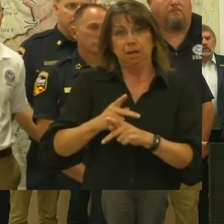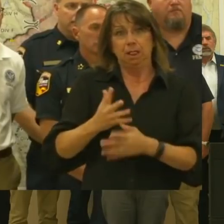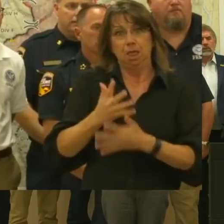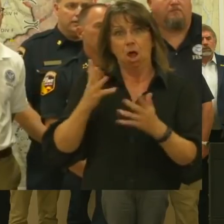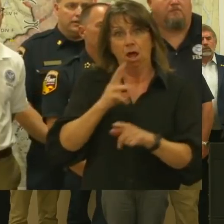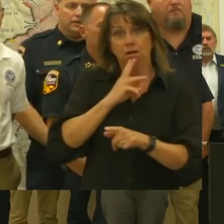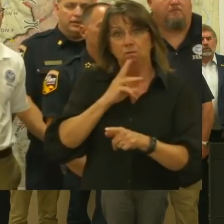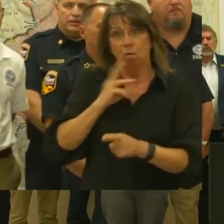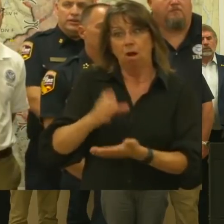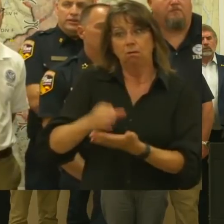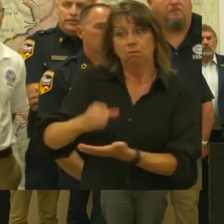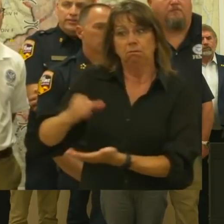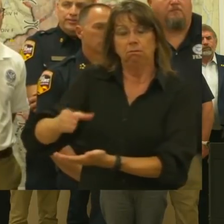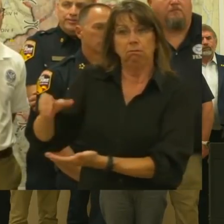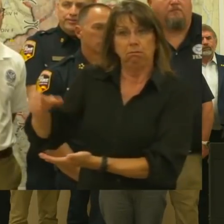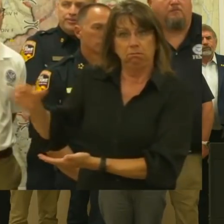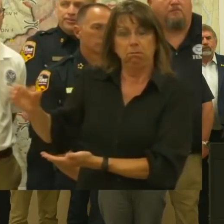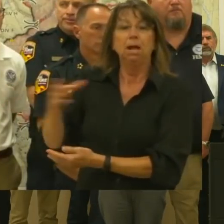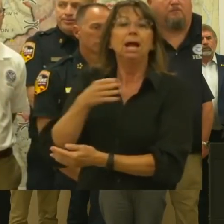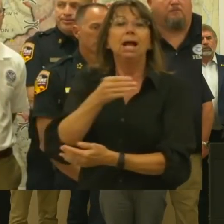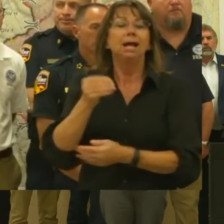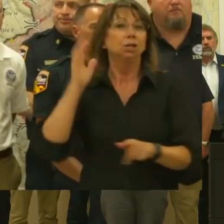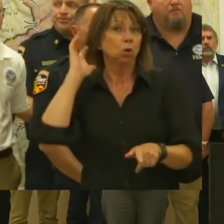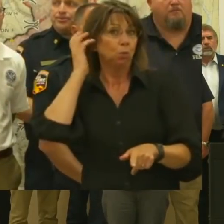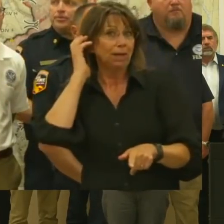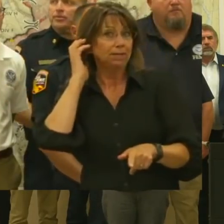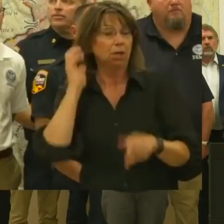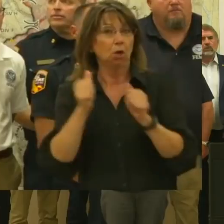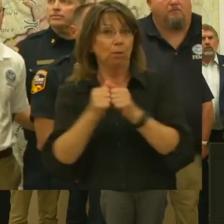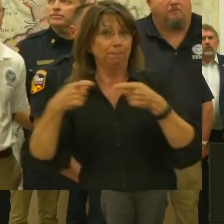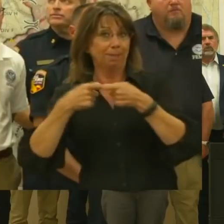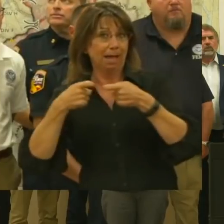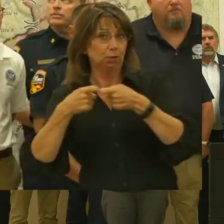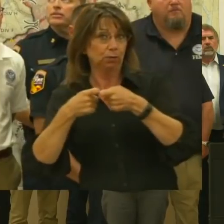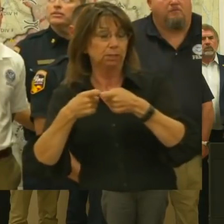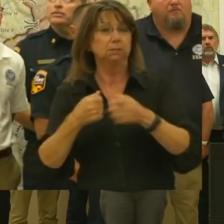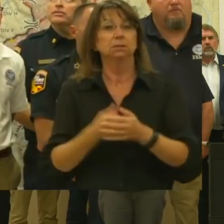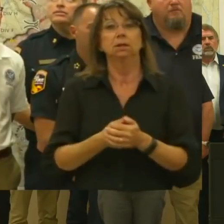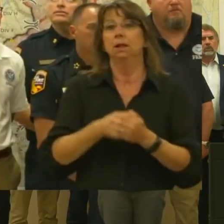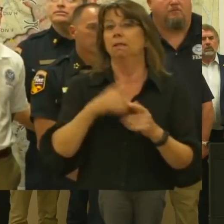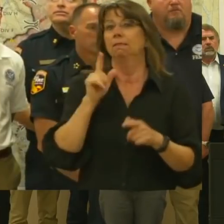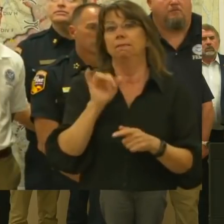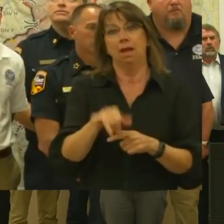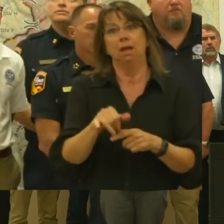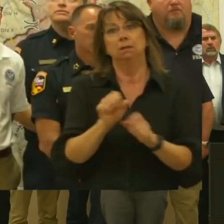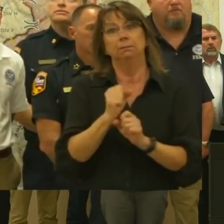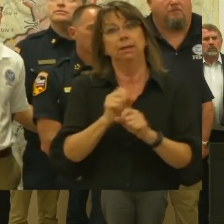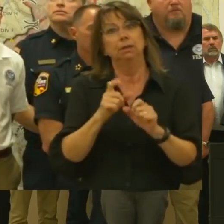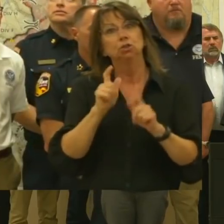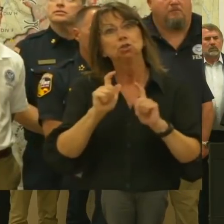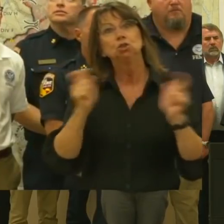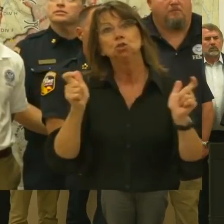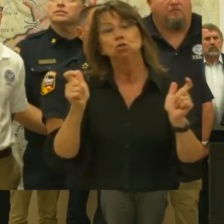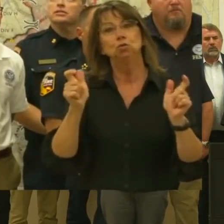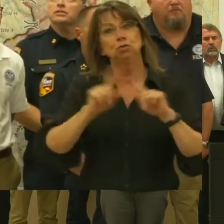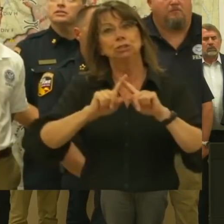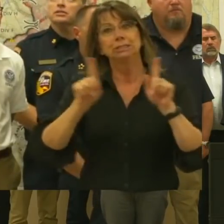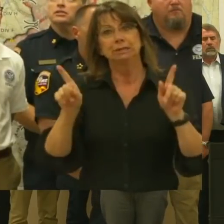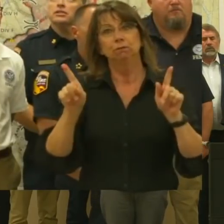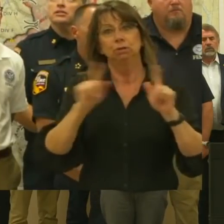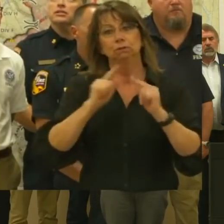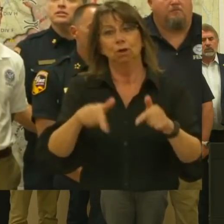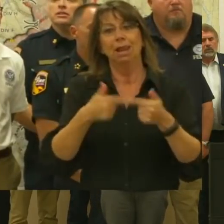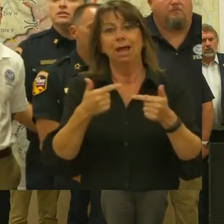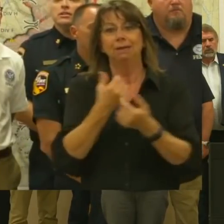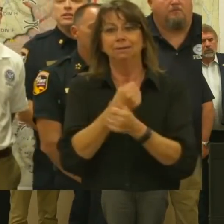battery-powered radio. These can be the difference between a life-saving act and a truly difficult disaster.